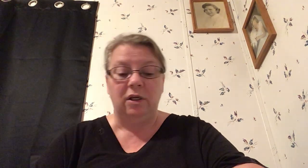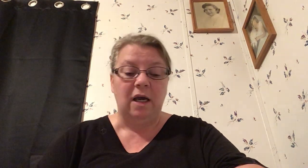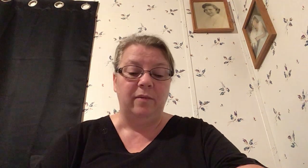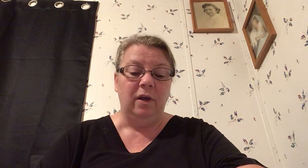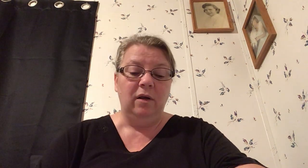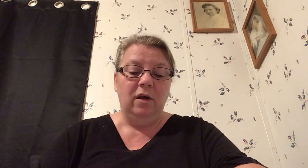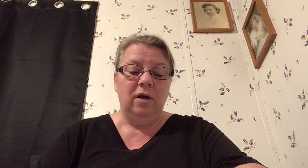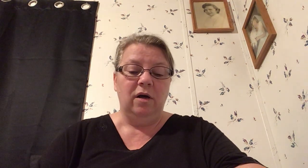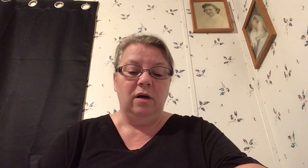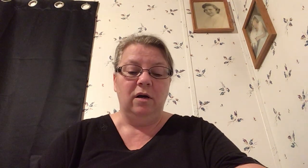time